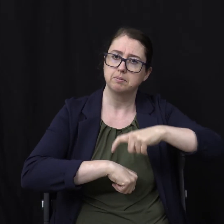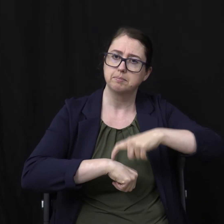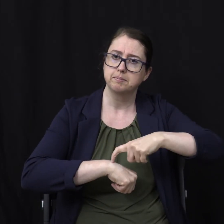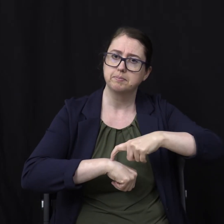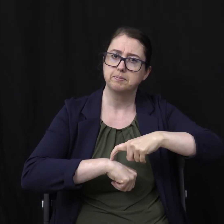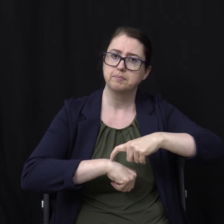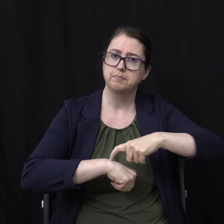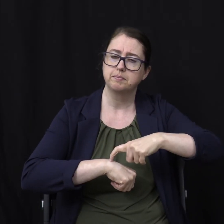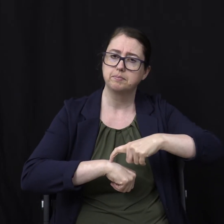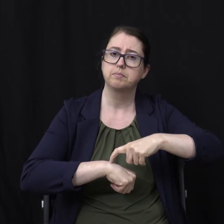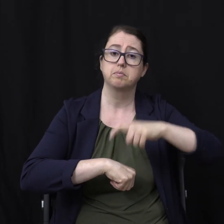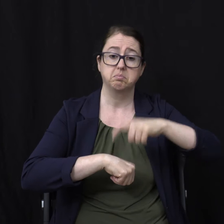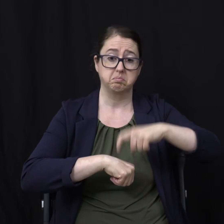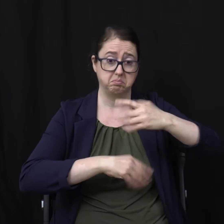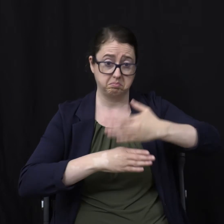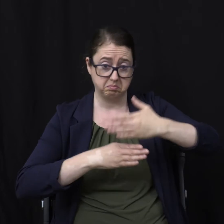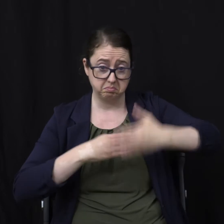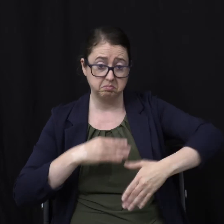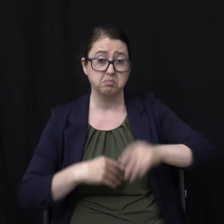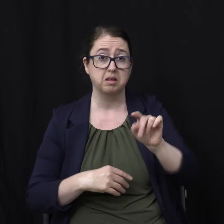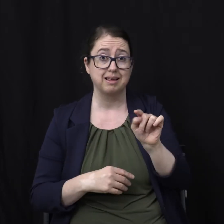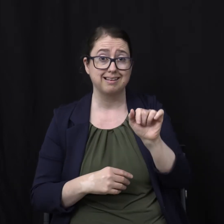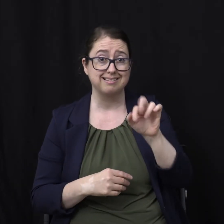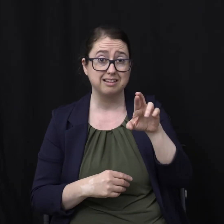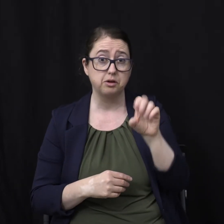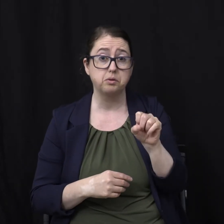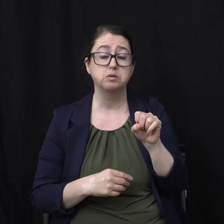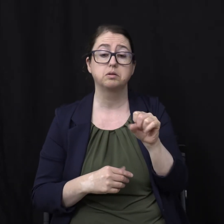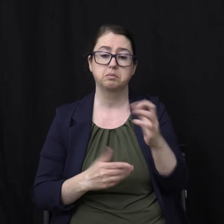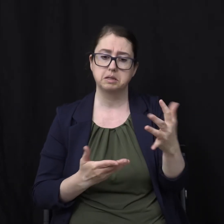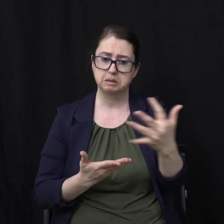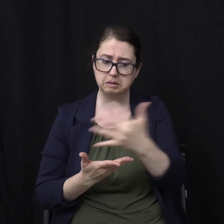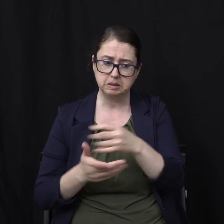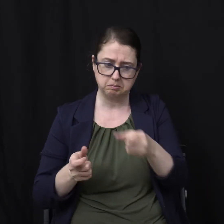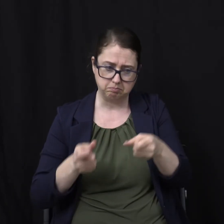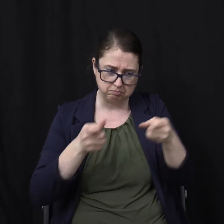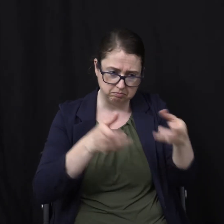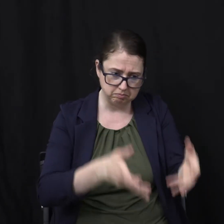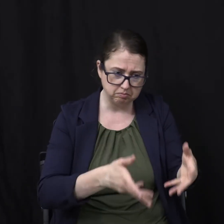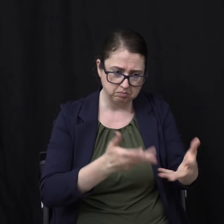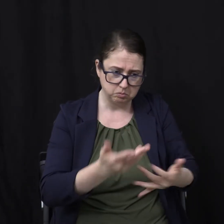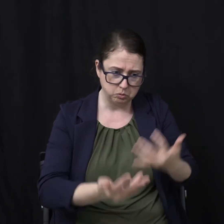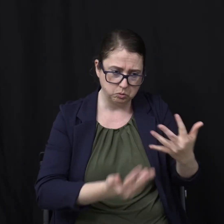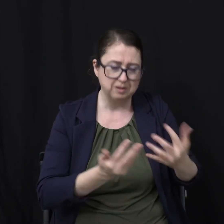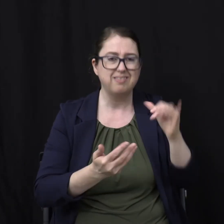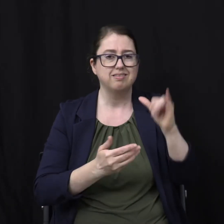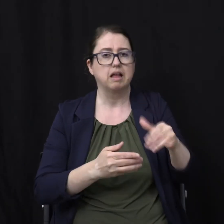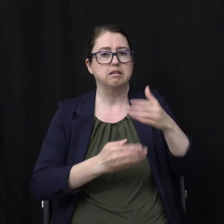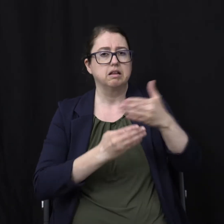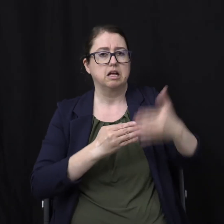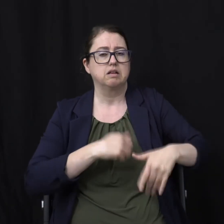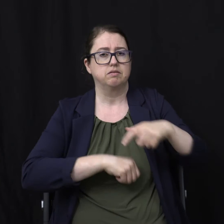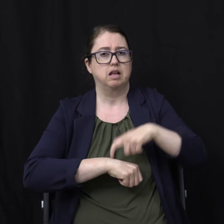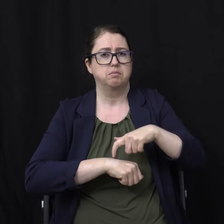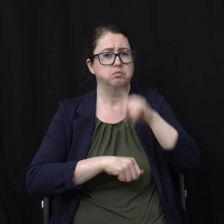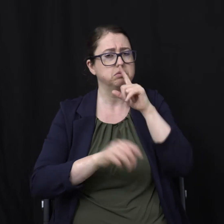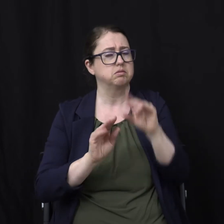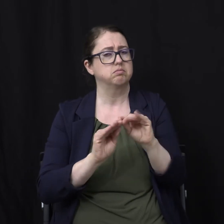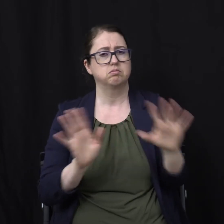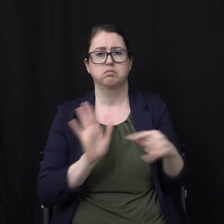the tares Will be burned up It is the end of the world The end of the age Stated two times